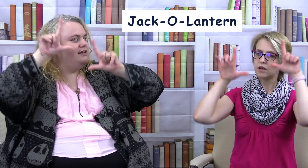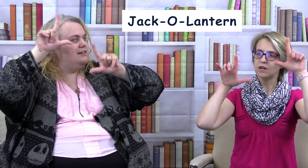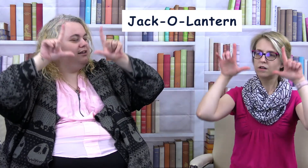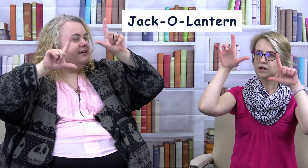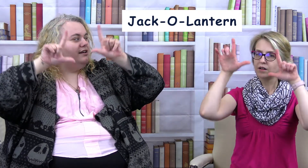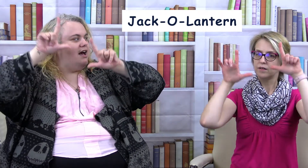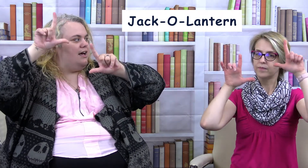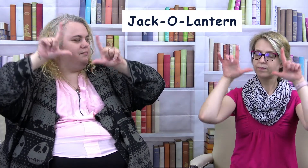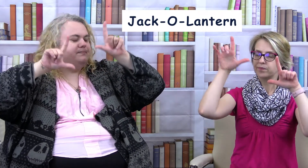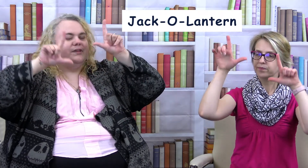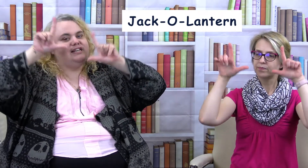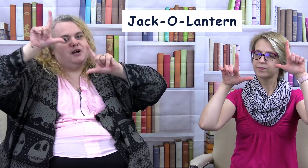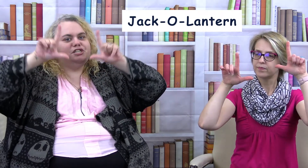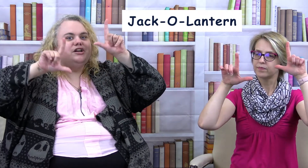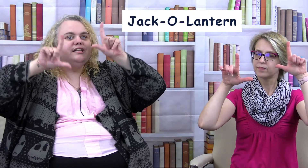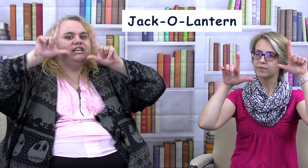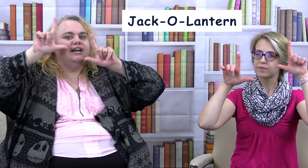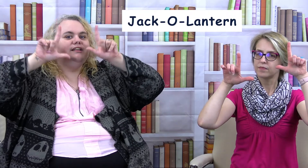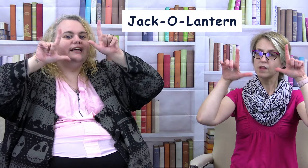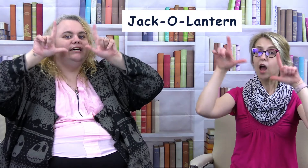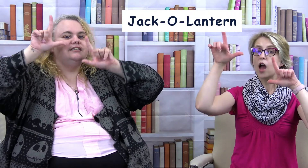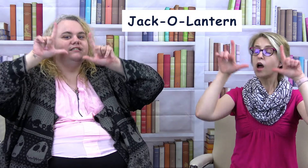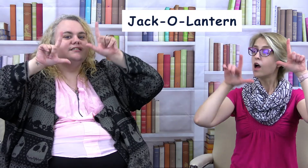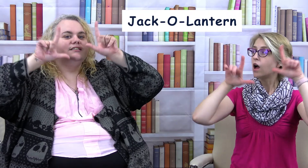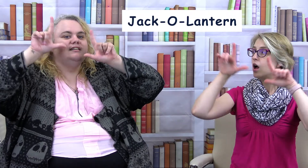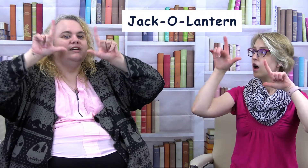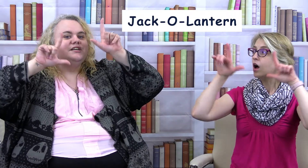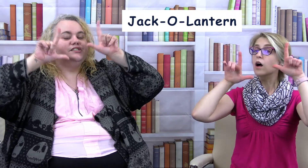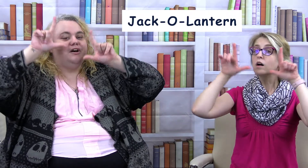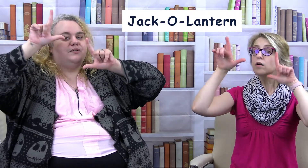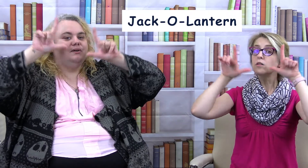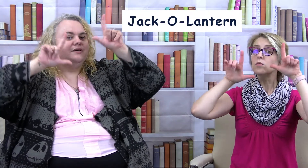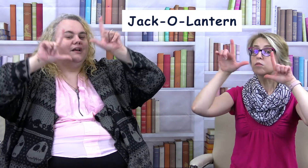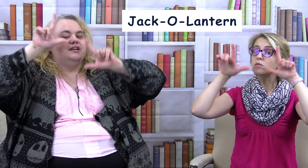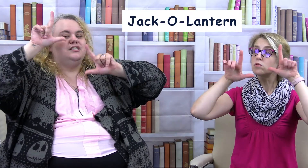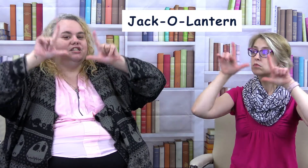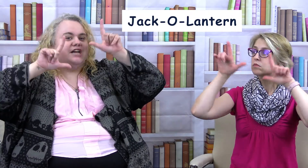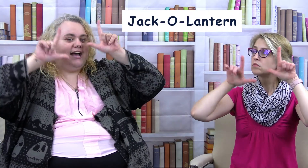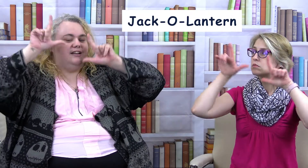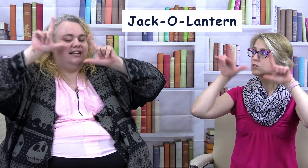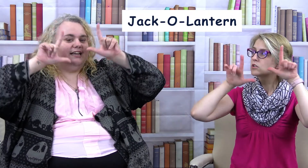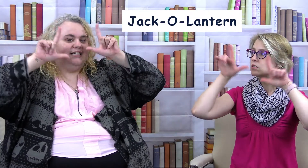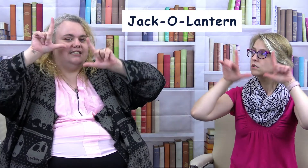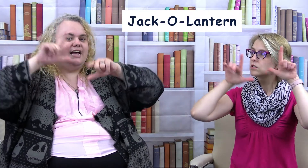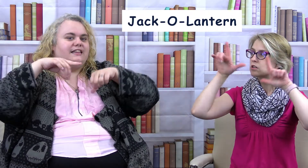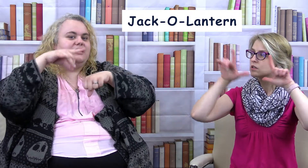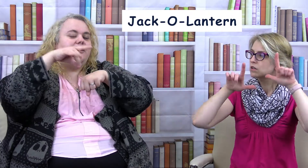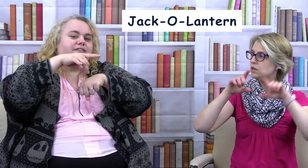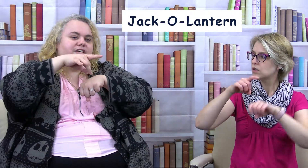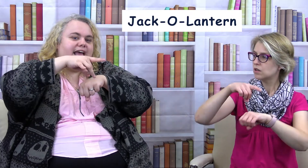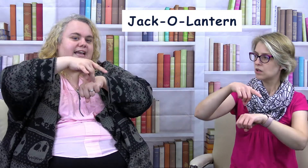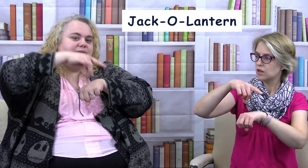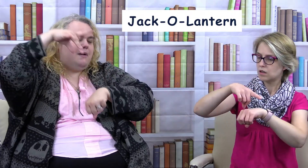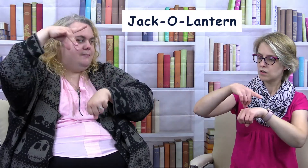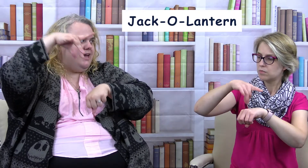um expression on the jack-o-lantern. Oh. jack-o-lantern and then you'll have to end it with pumpkin.